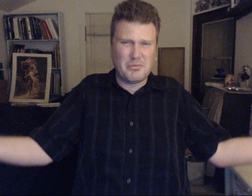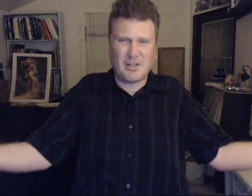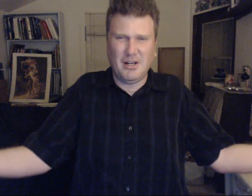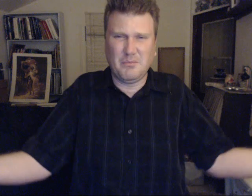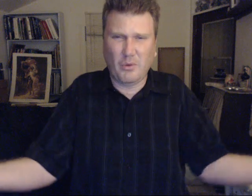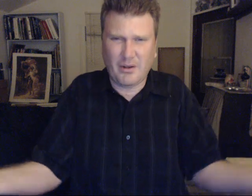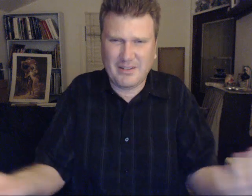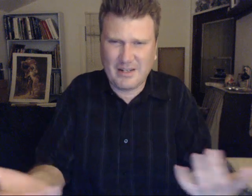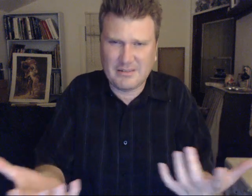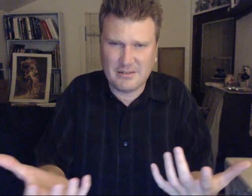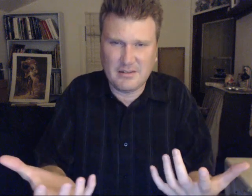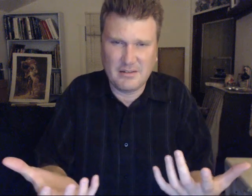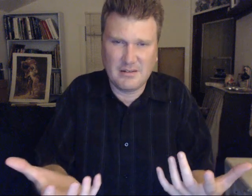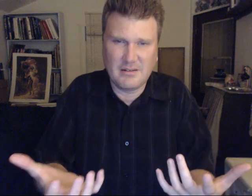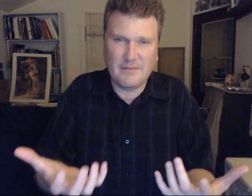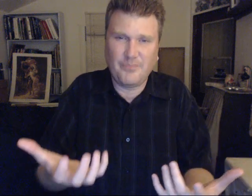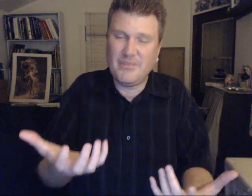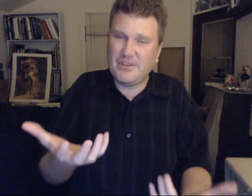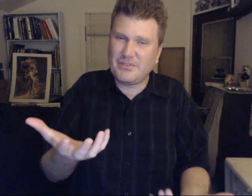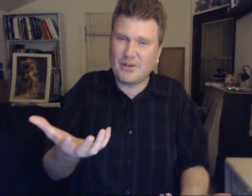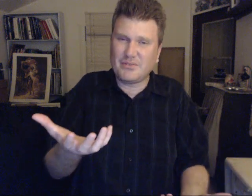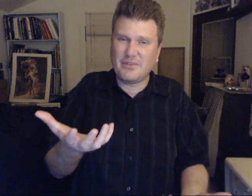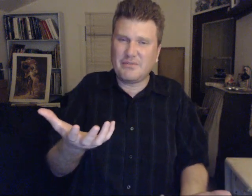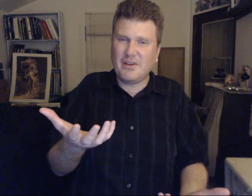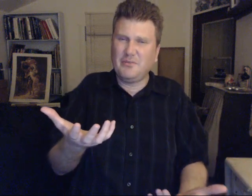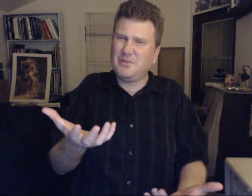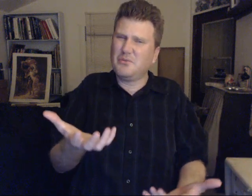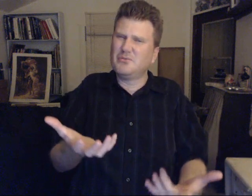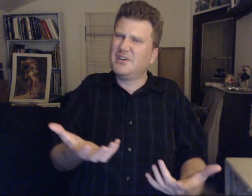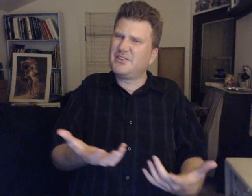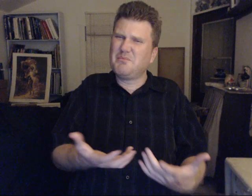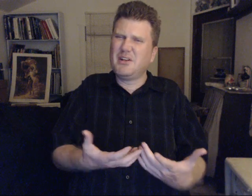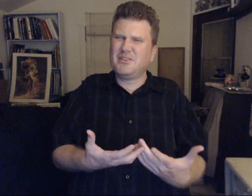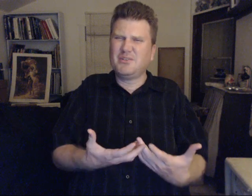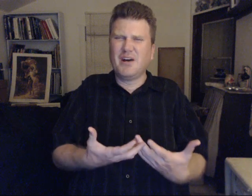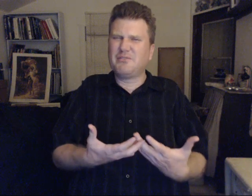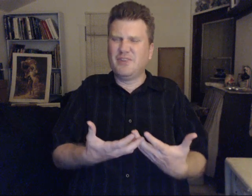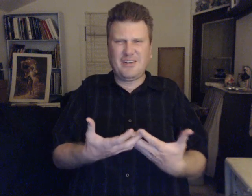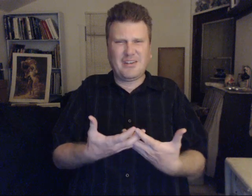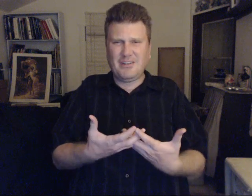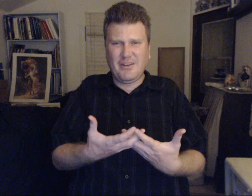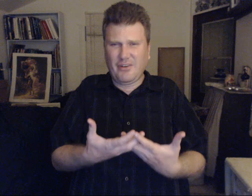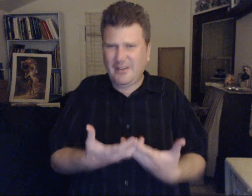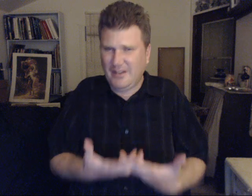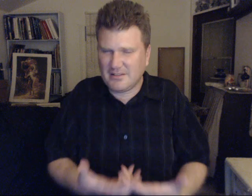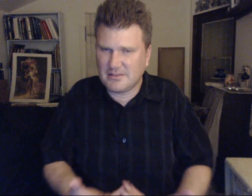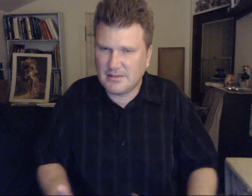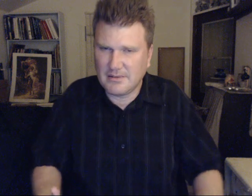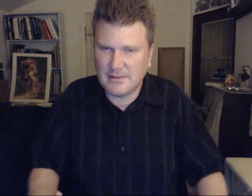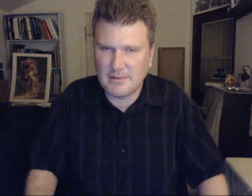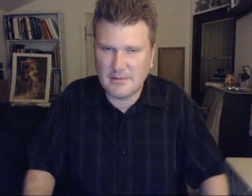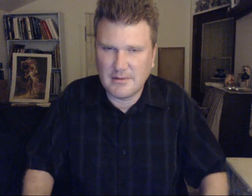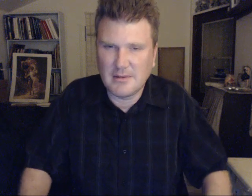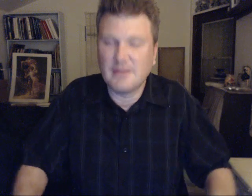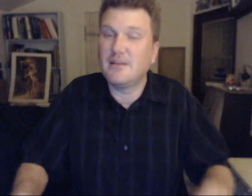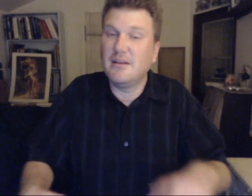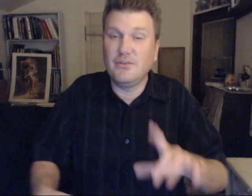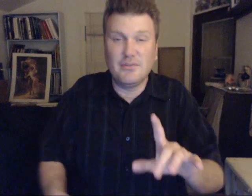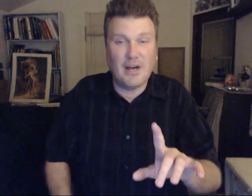become more connected. This starts with the family. You realize that many. Do not feel like. They can ever connect. In due time.